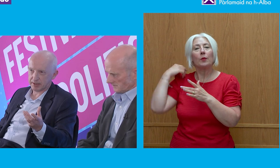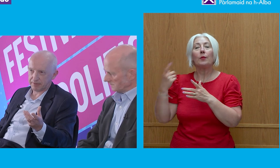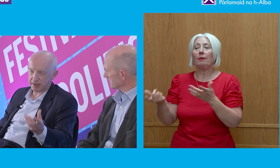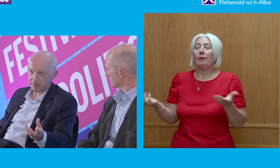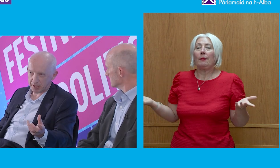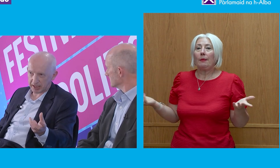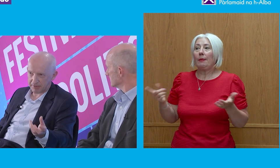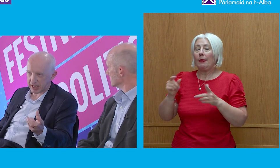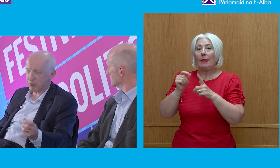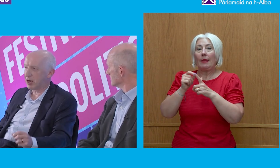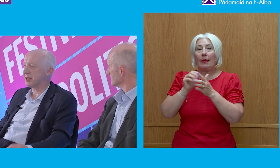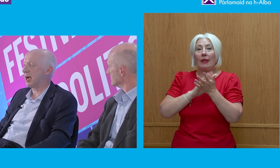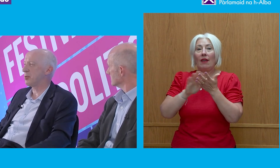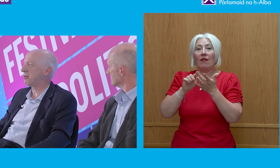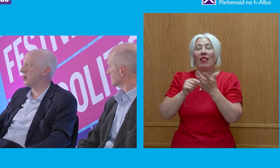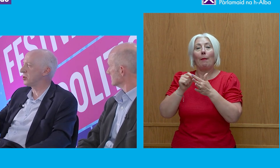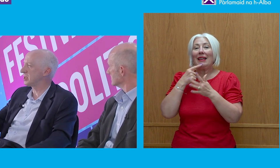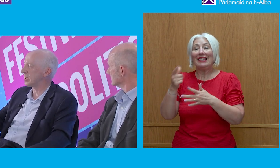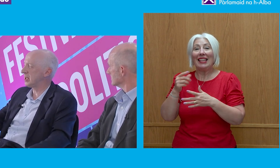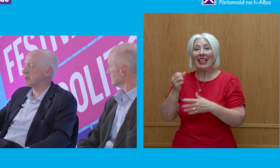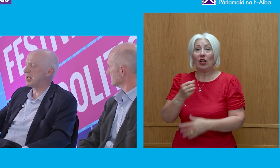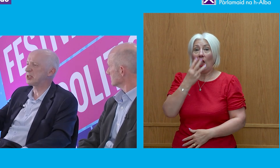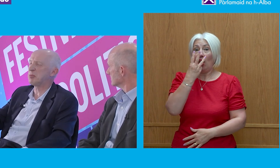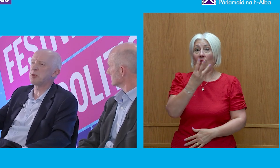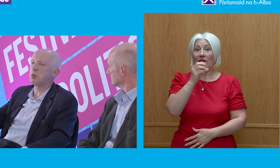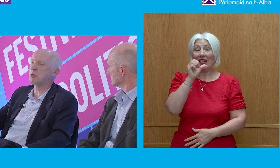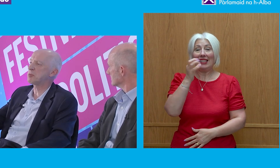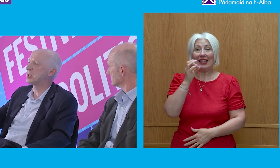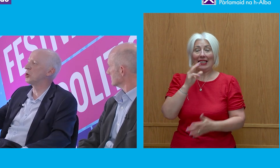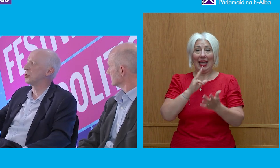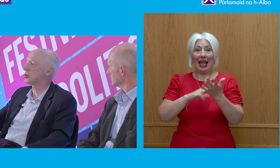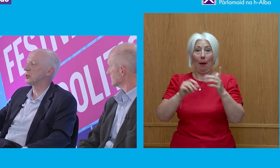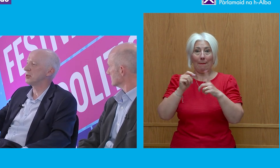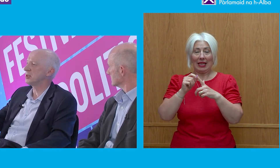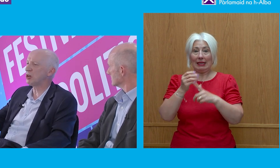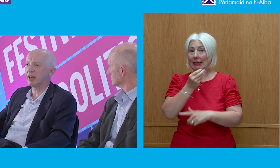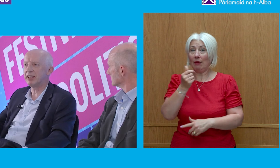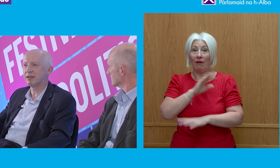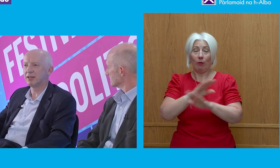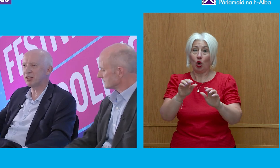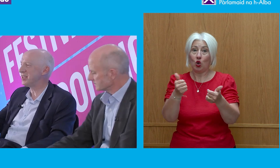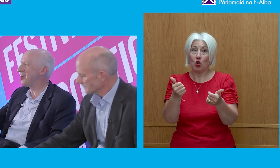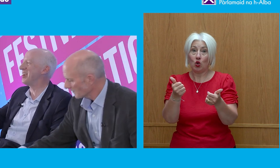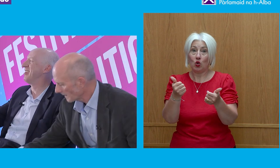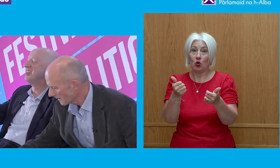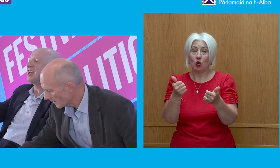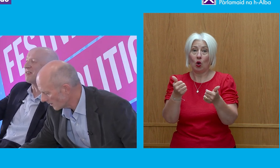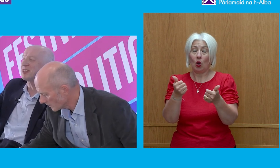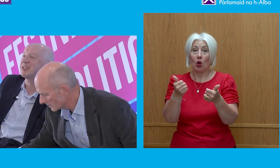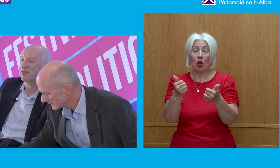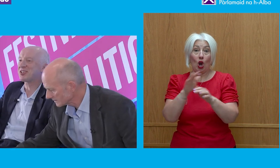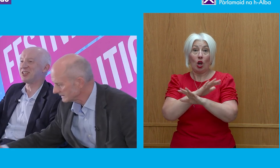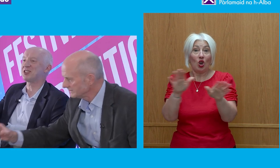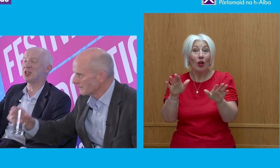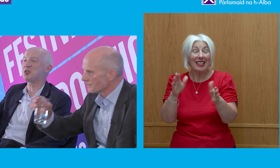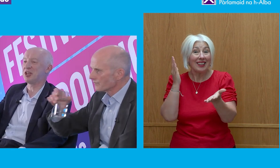as Philip rather gave the game away there, we have 360 MPs, some of them won't be good. Sorry, sorry, no, if